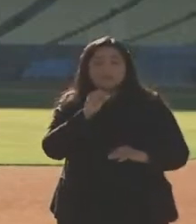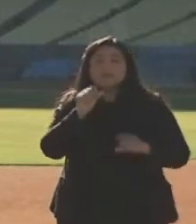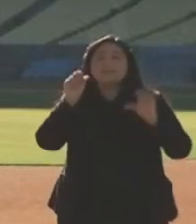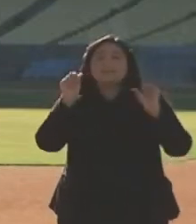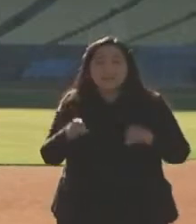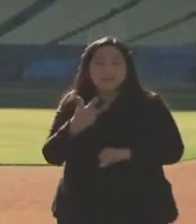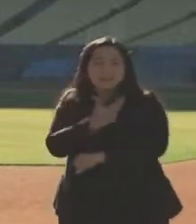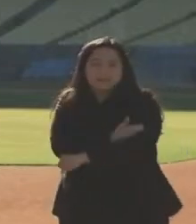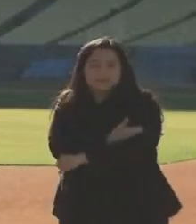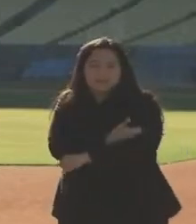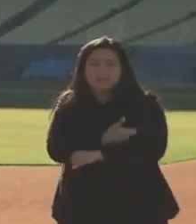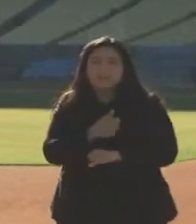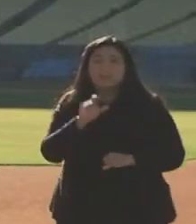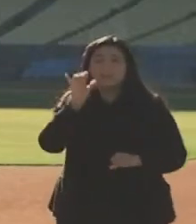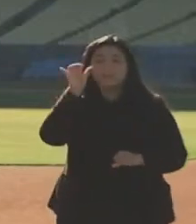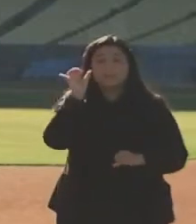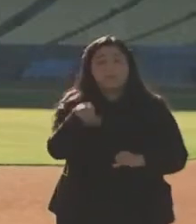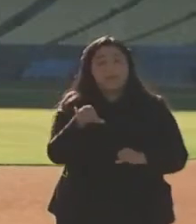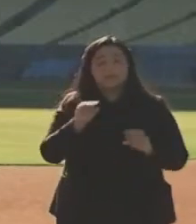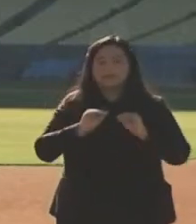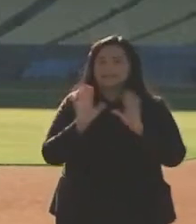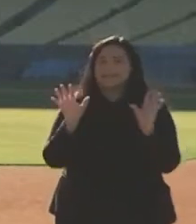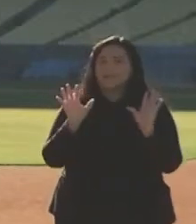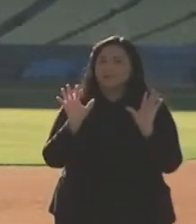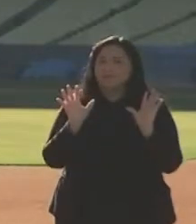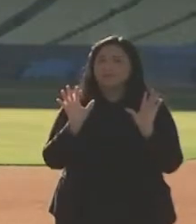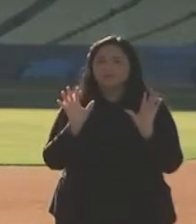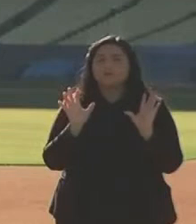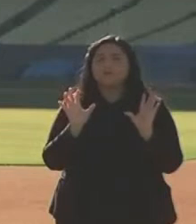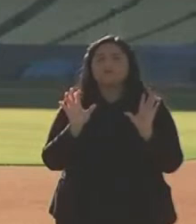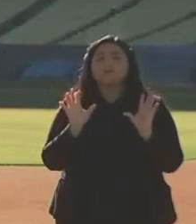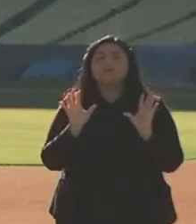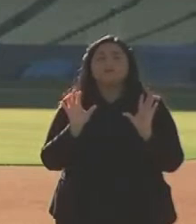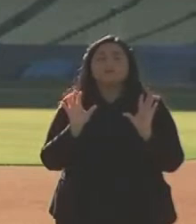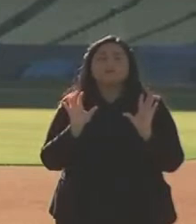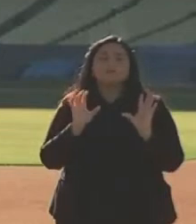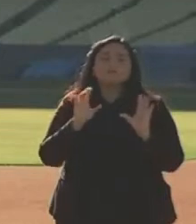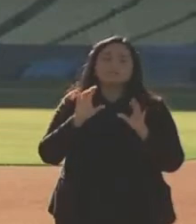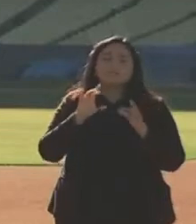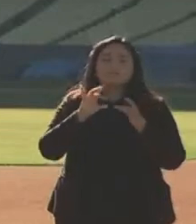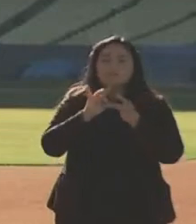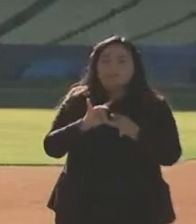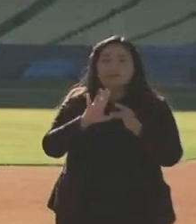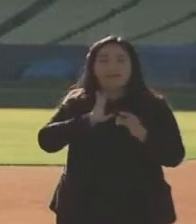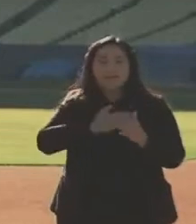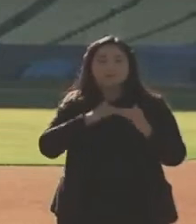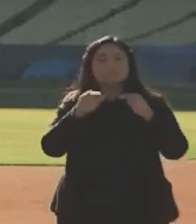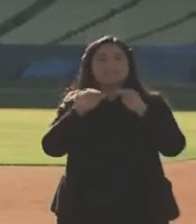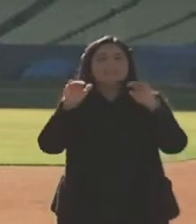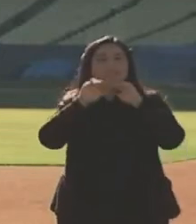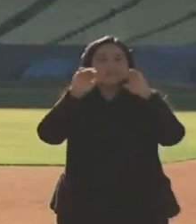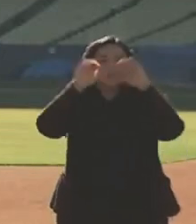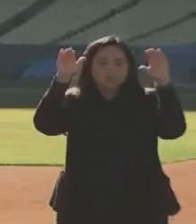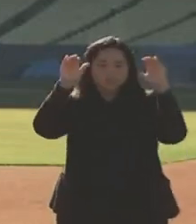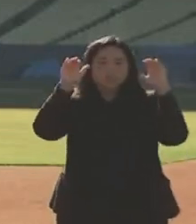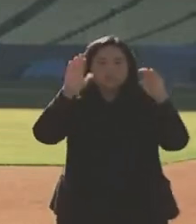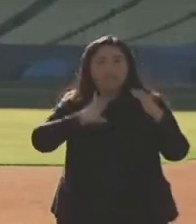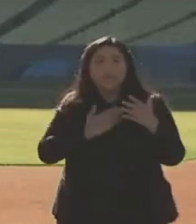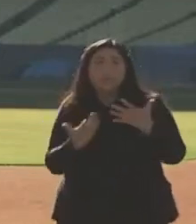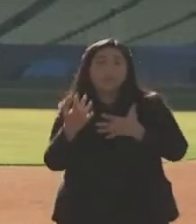was clear as it relates to the flexibility within the tiers, maintaining our prioritization in Tier